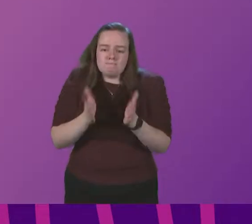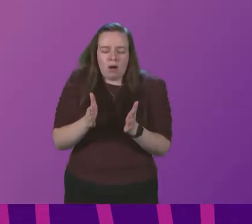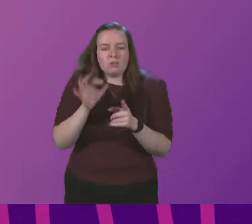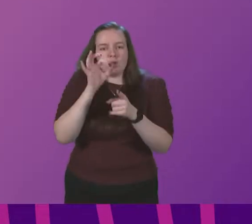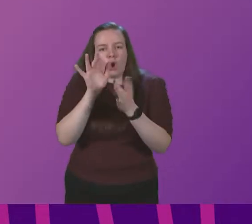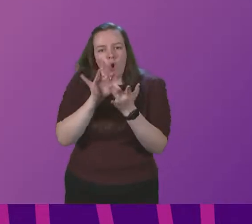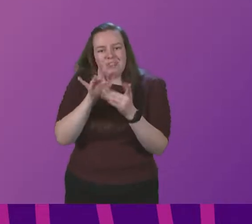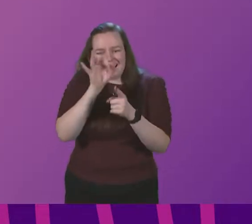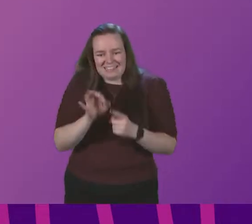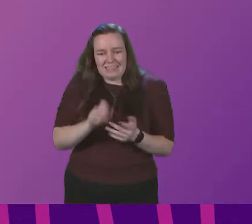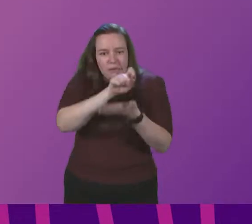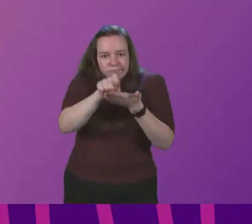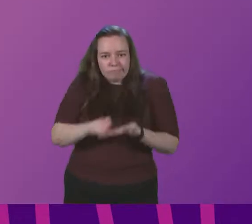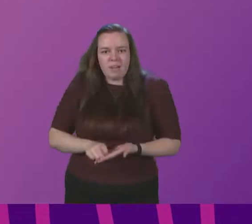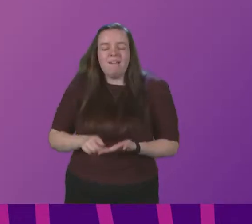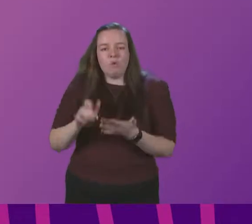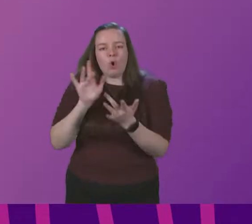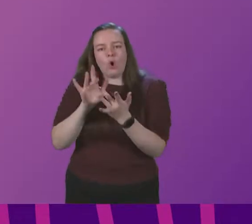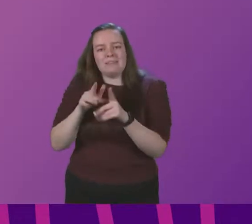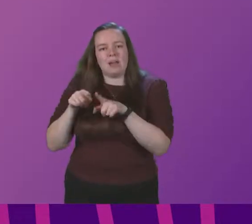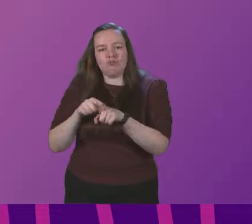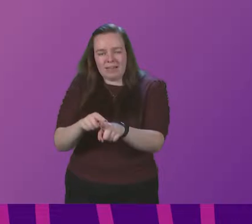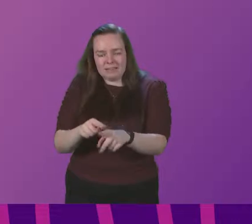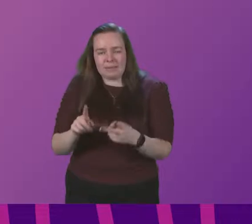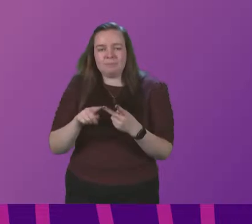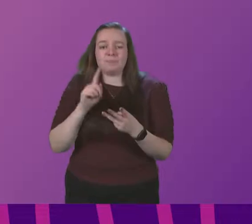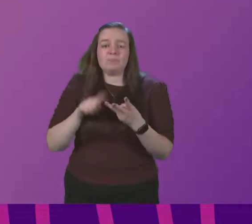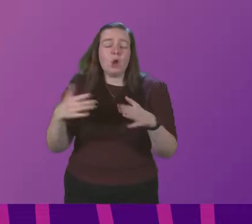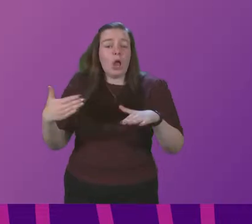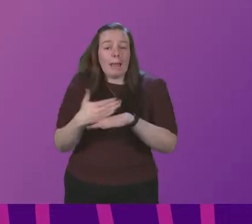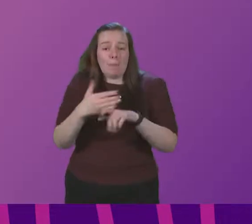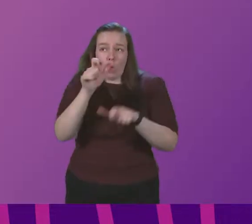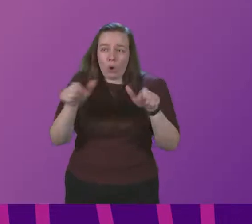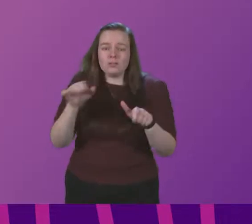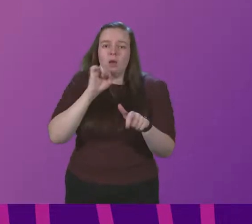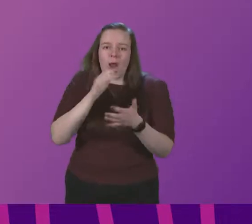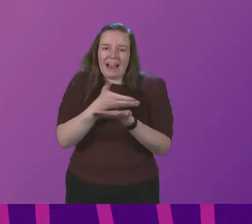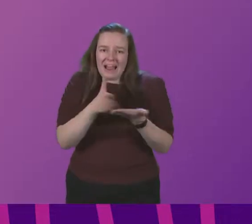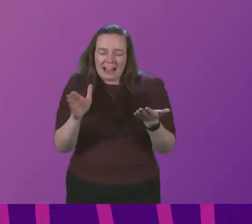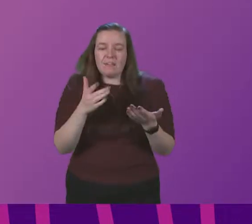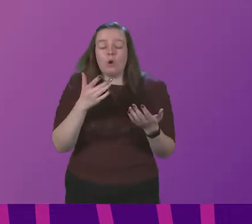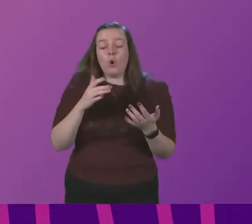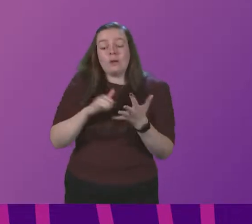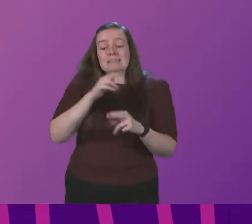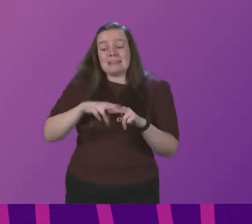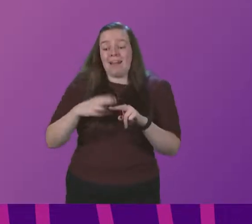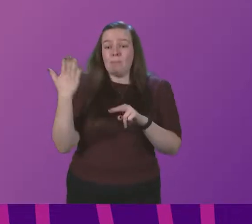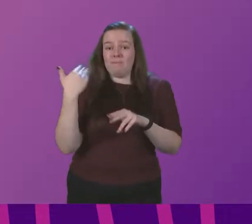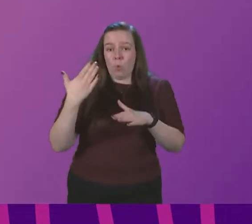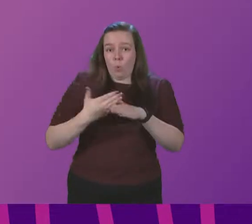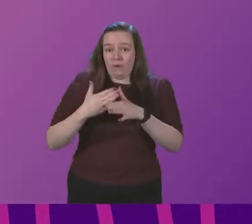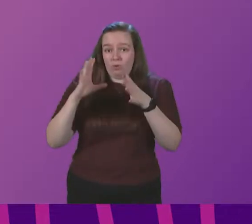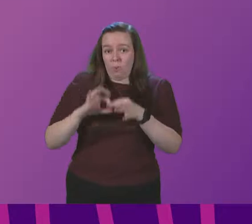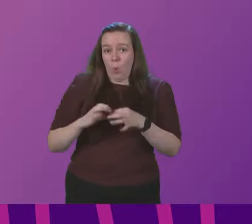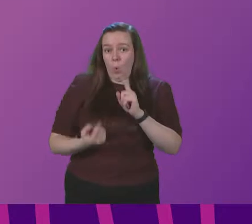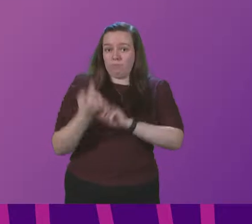to help with contact tracing. For employers, more generally, the guidance will make clear that enabling staff who were working from home at the start of the